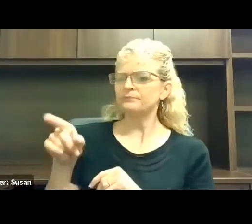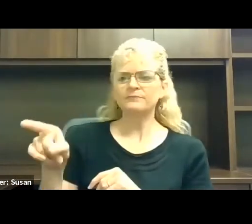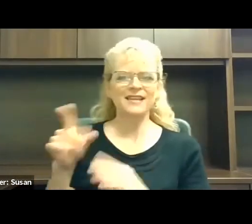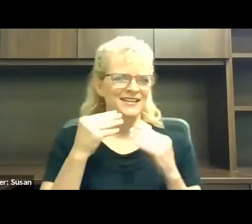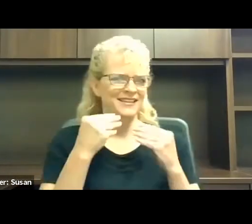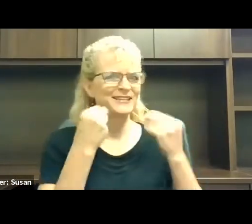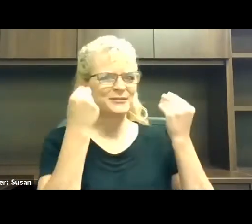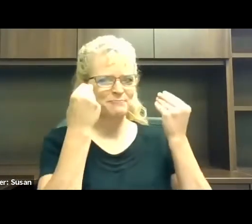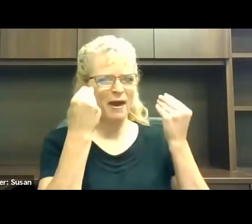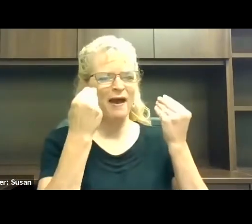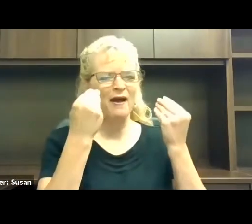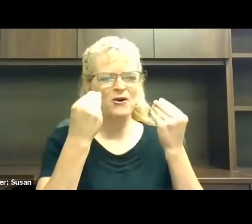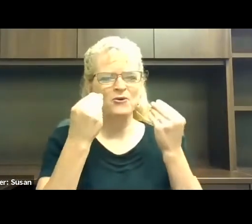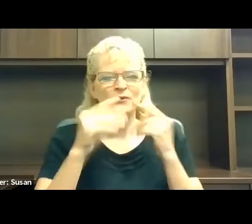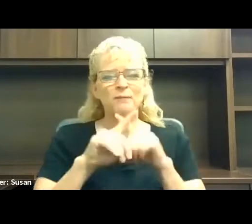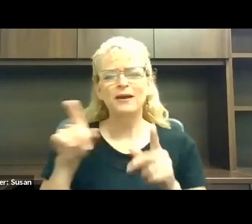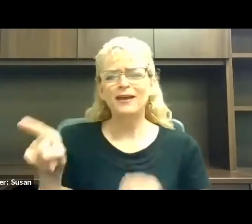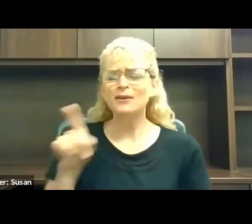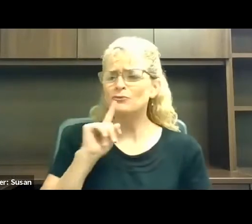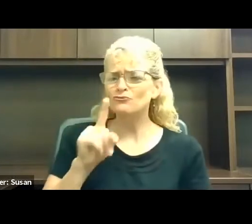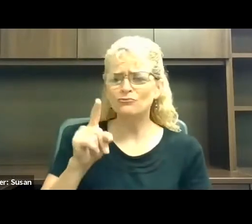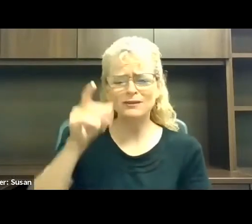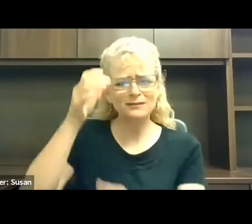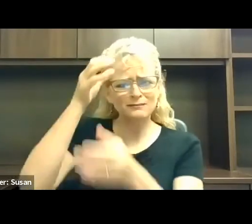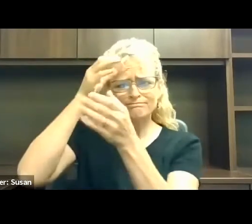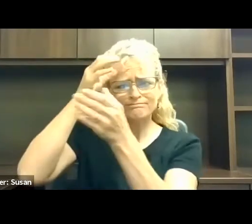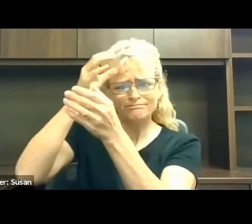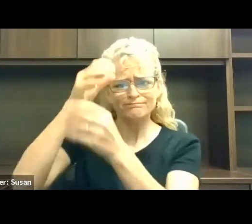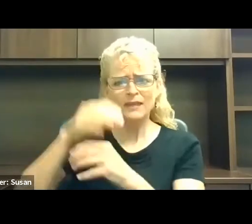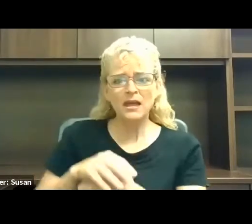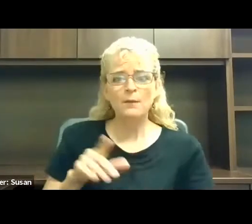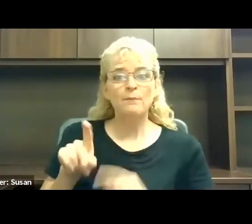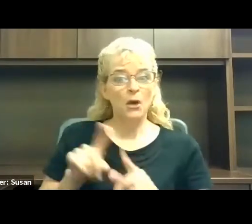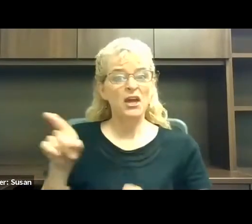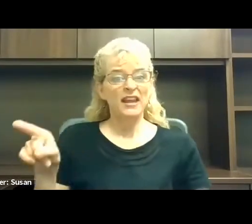a genius, but he was better than a genius. He was an evil.